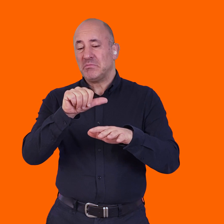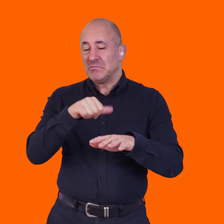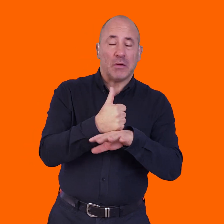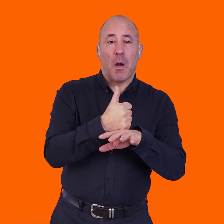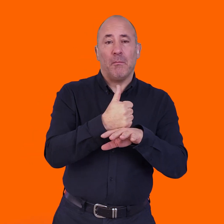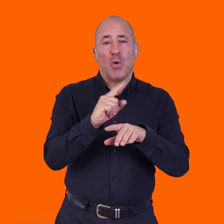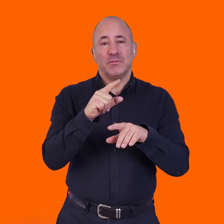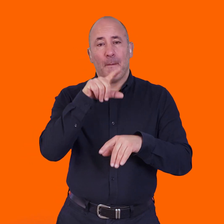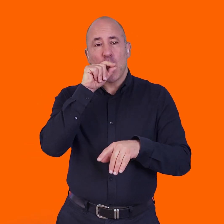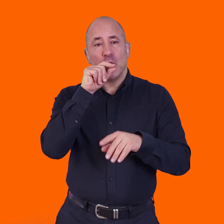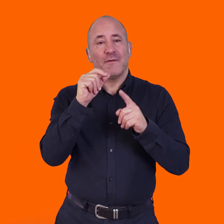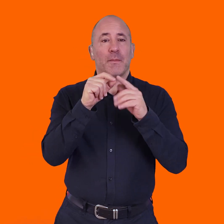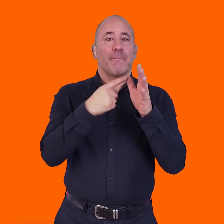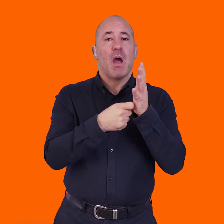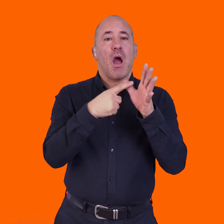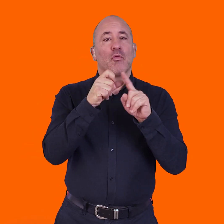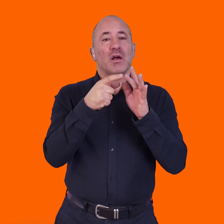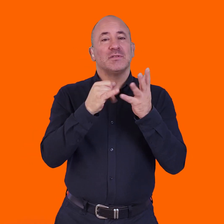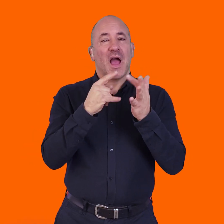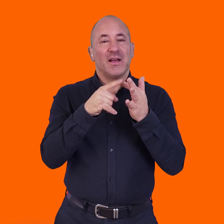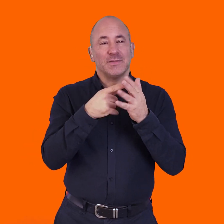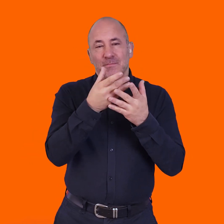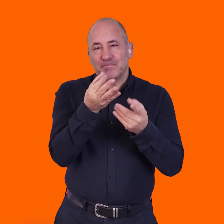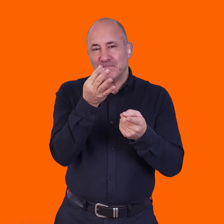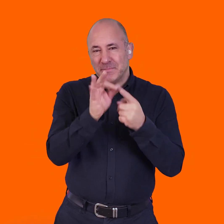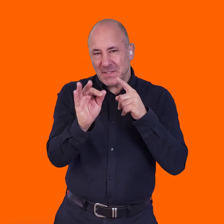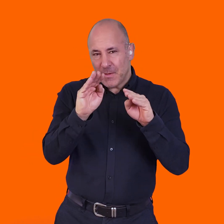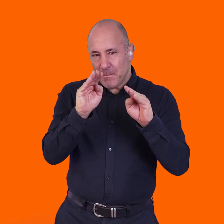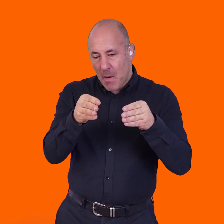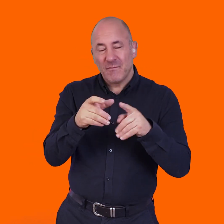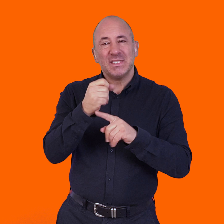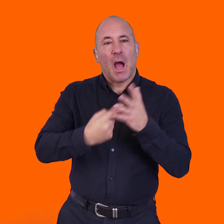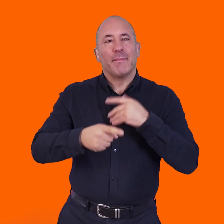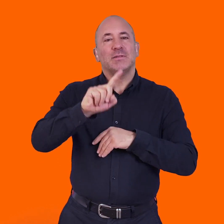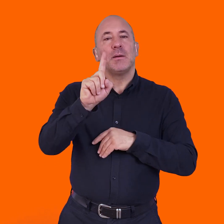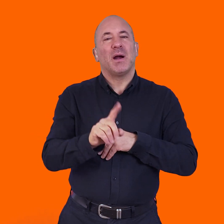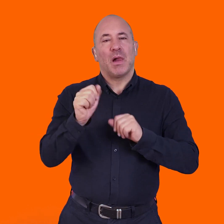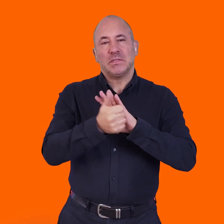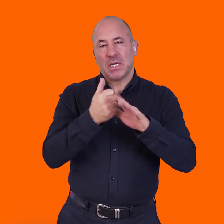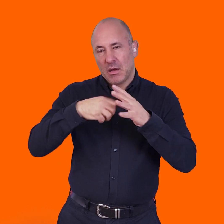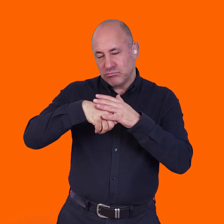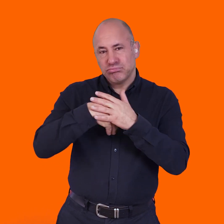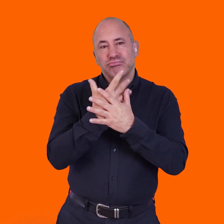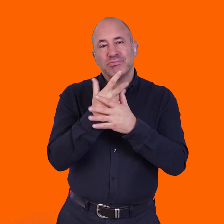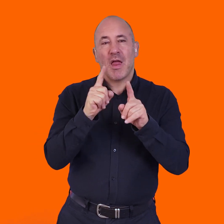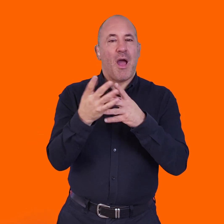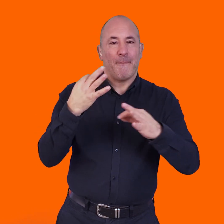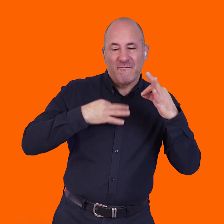So another company that helped set up Birds of Paradise is a way for physically disabled people to